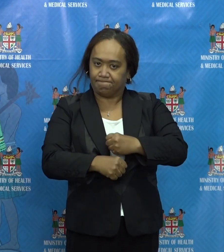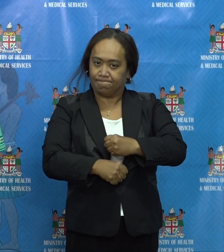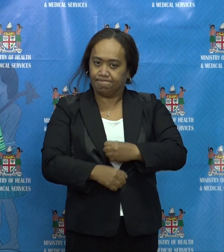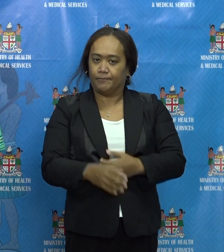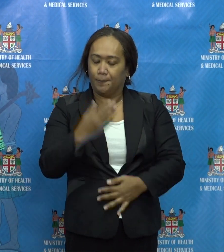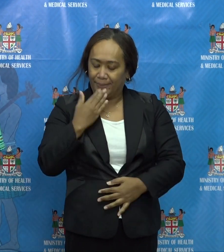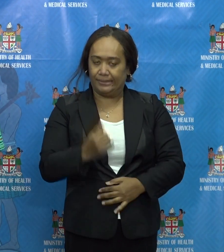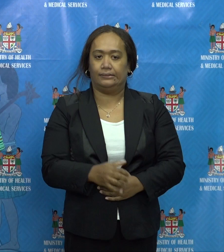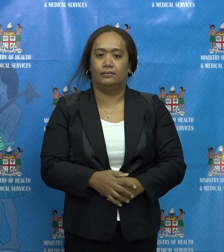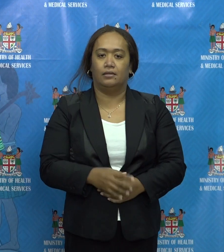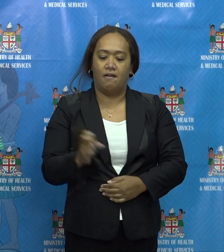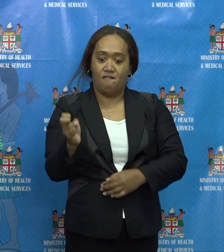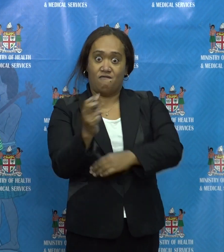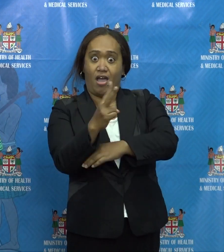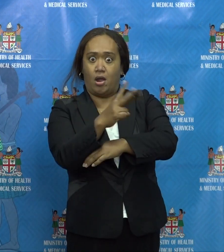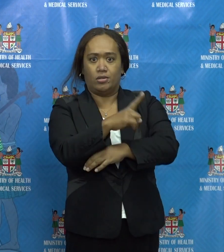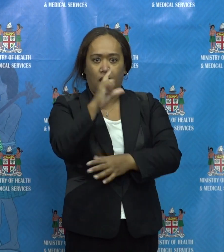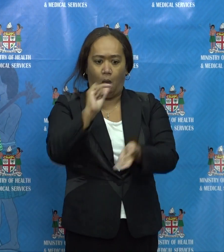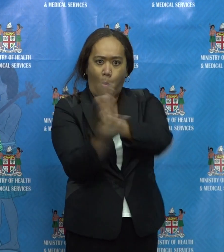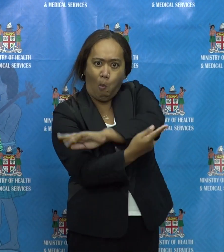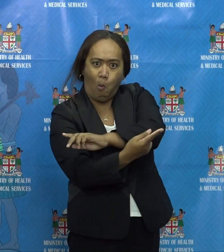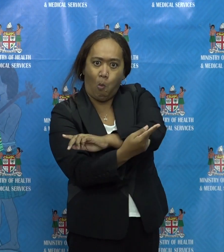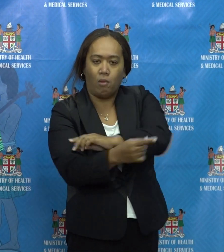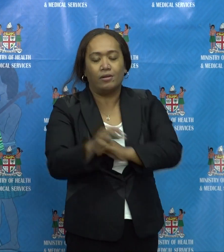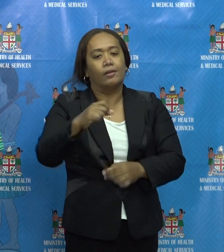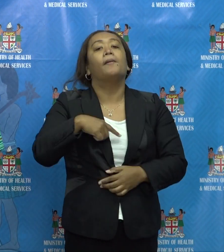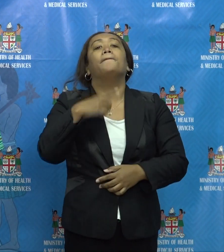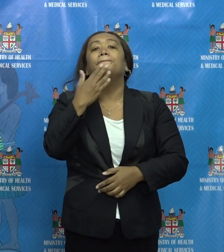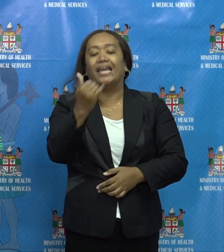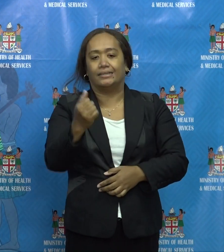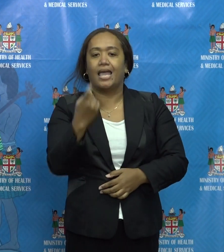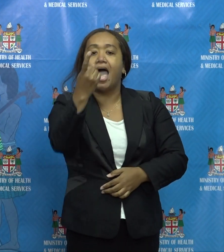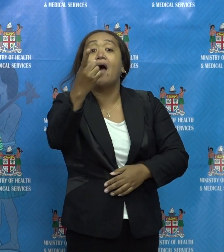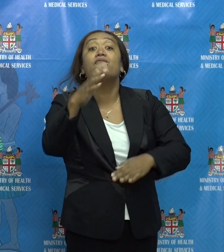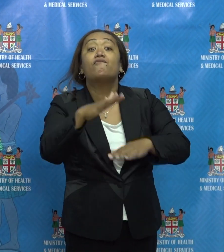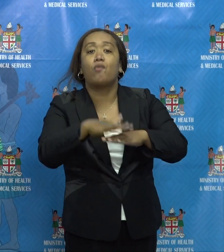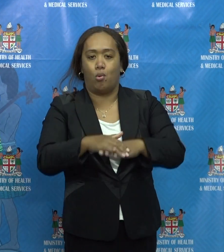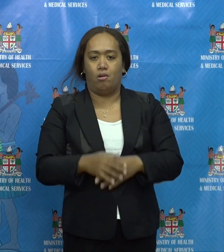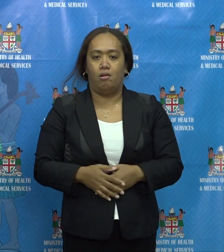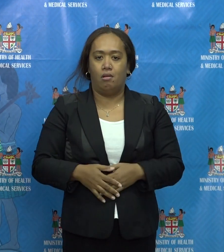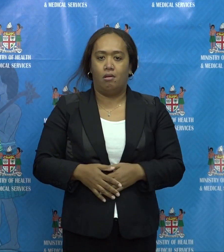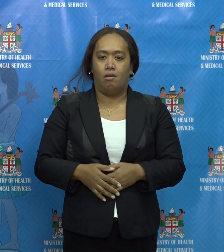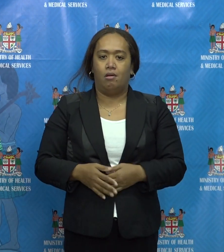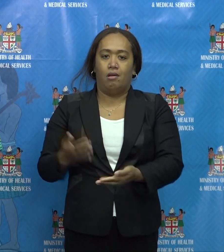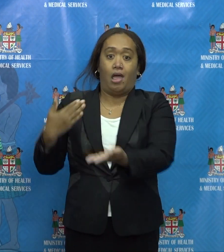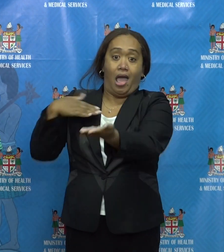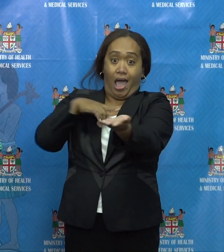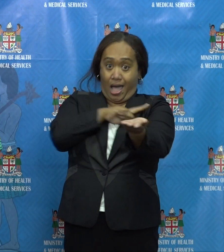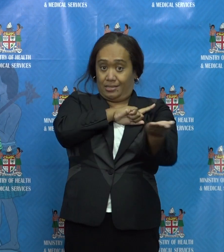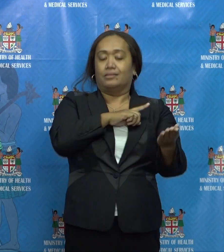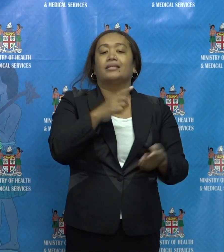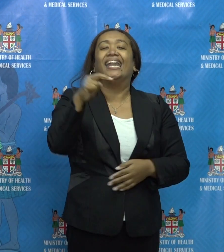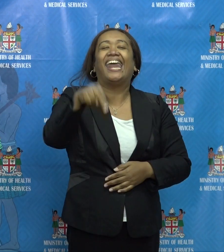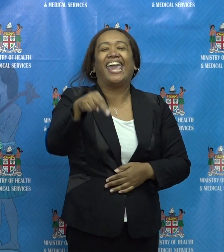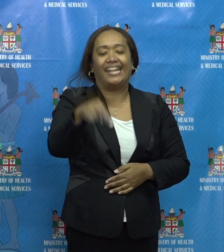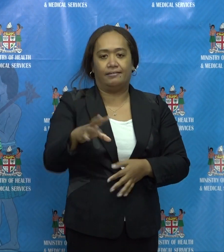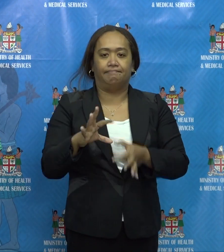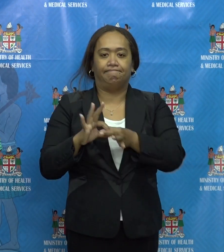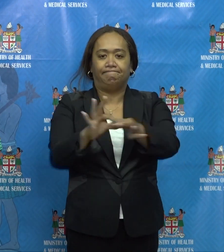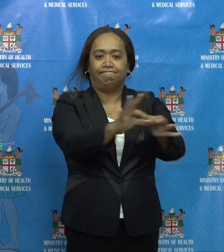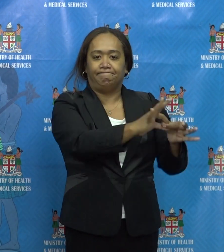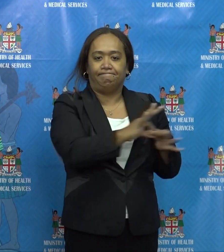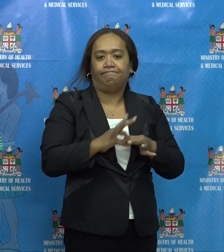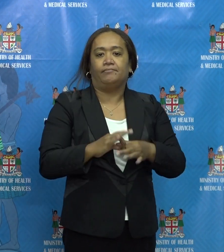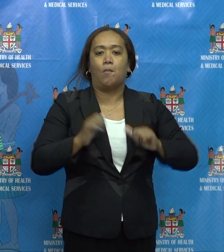relentless, so we must be resolute in our commitment to science-backed medical measures, to each other,